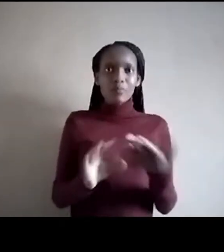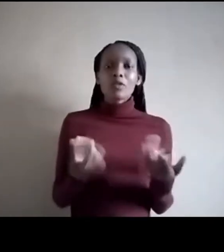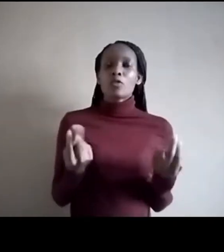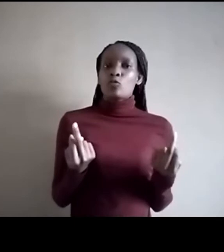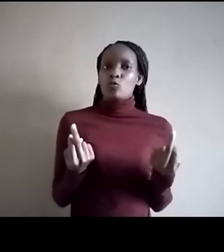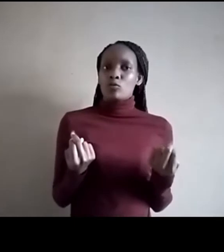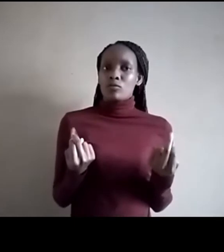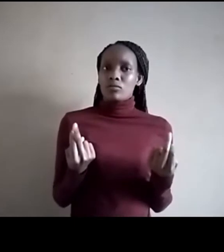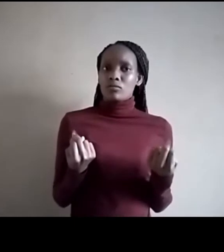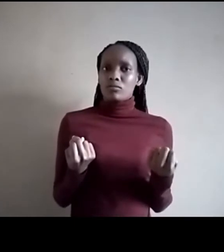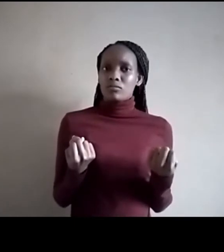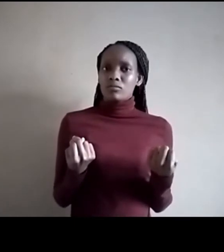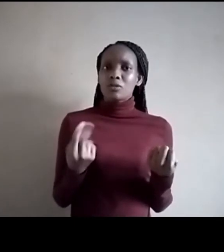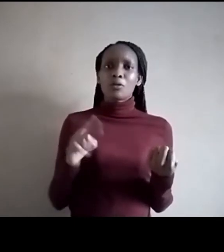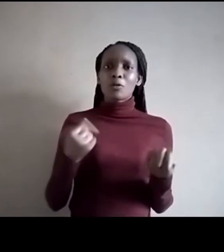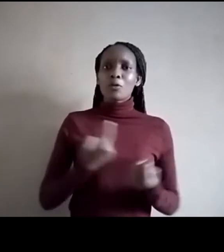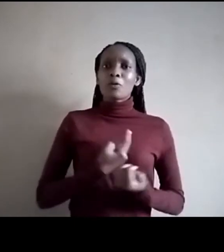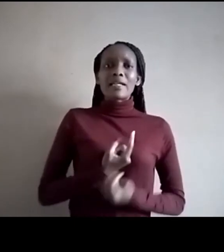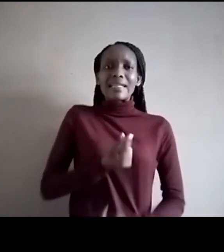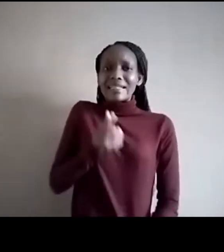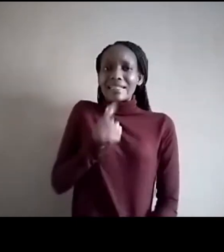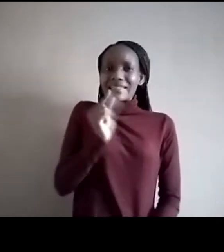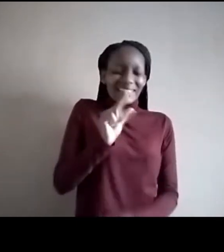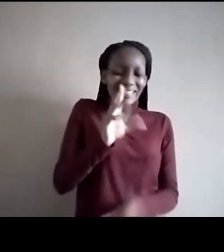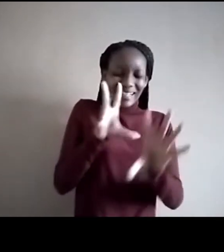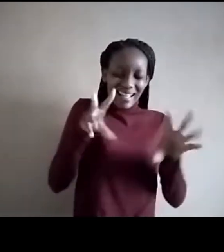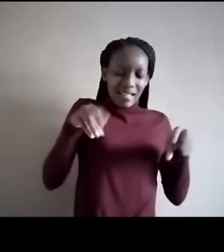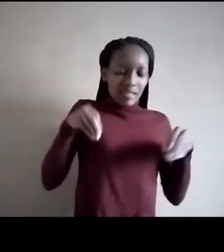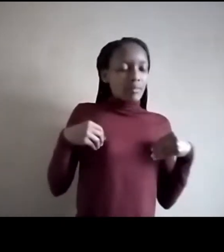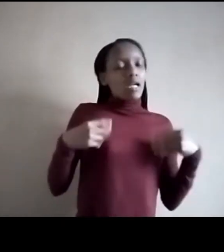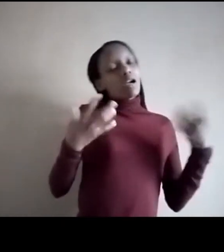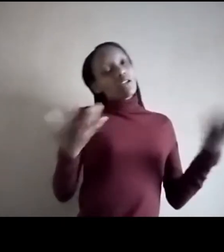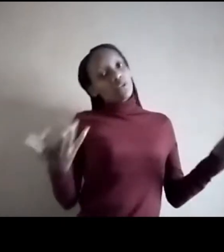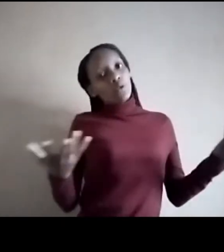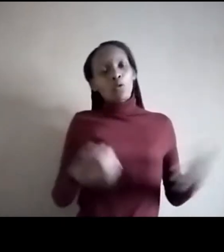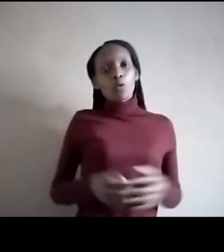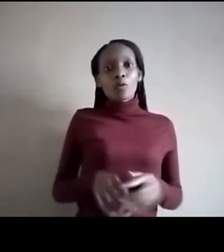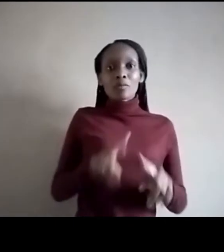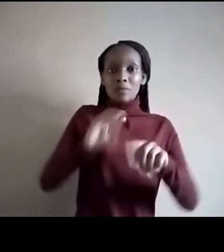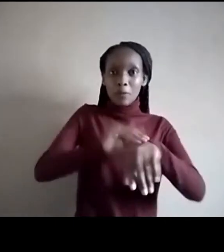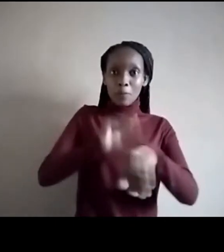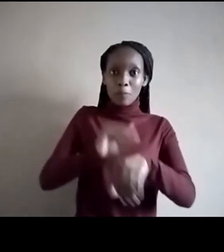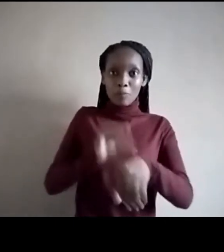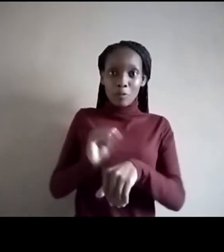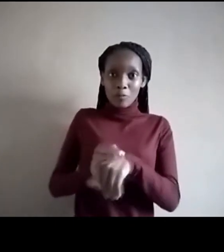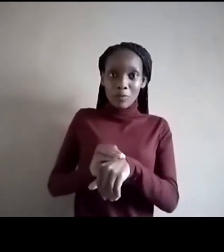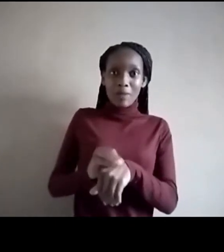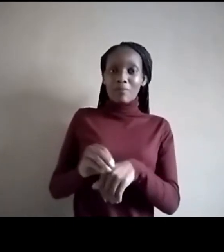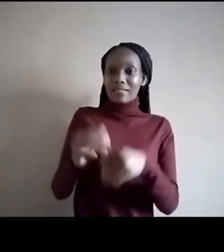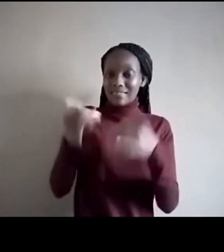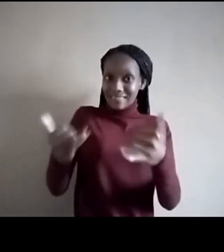we almost accepted that this is how things are going to be now. And the problems that are bedeviling us in the country right now